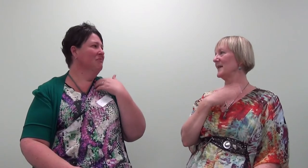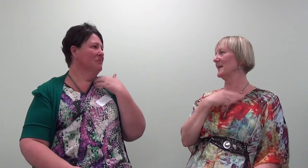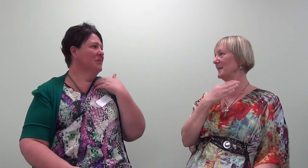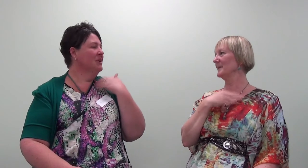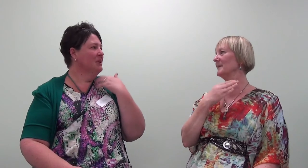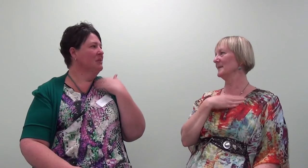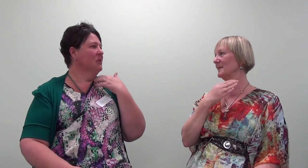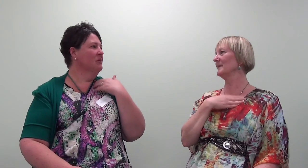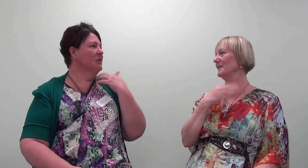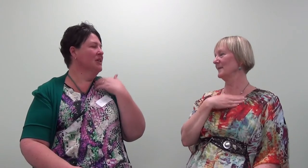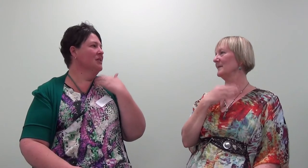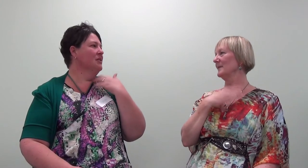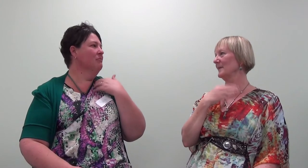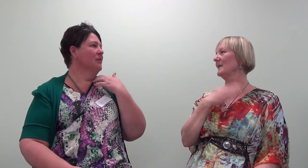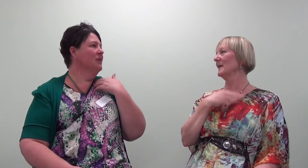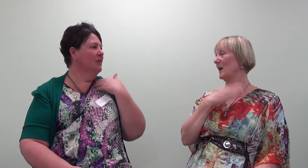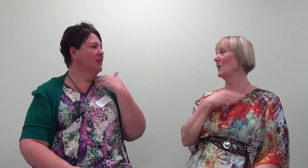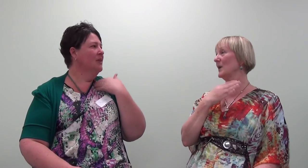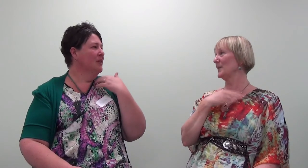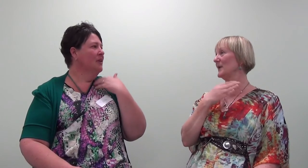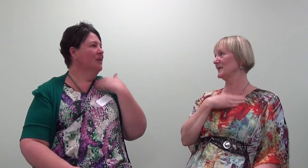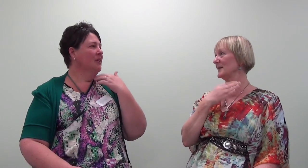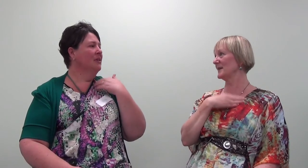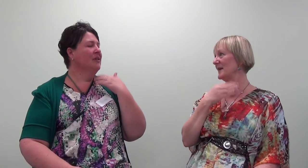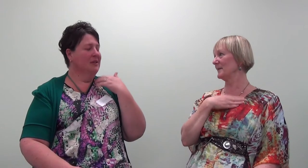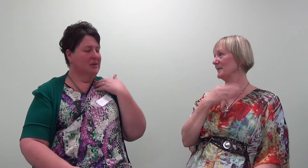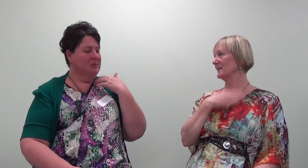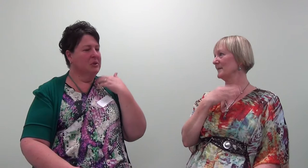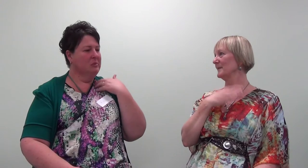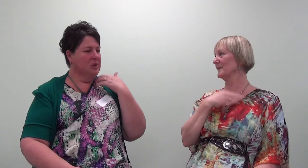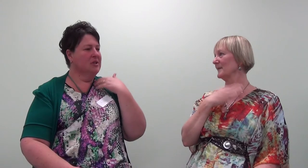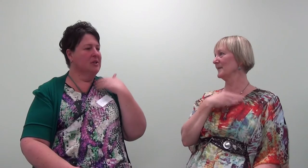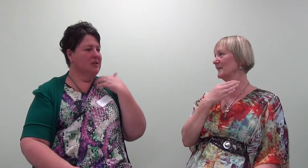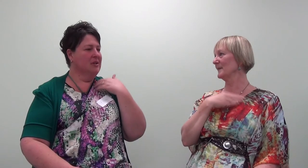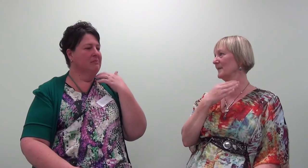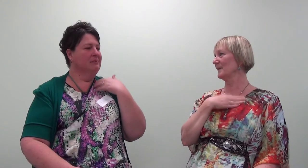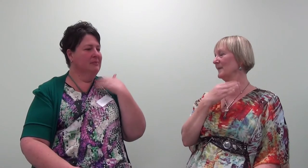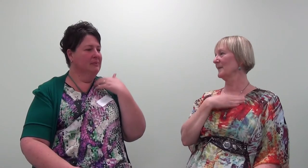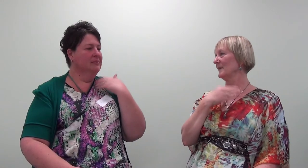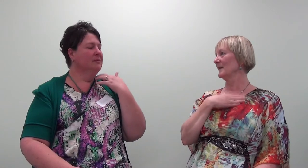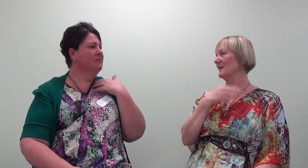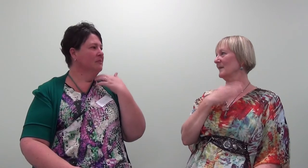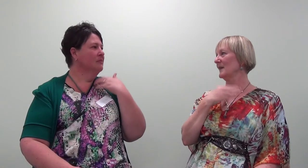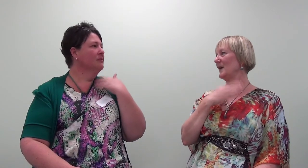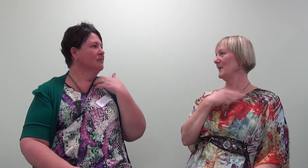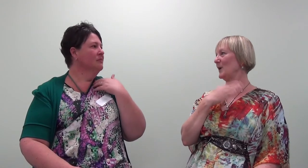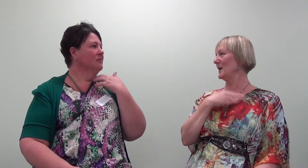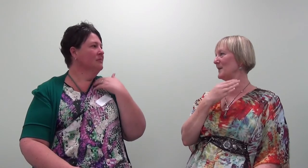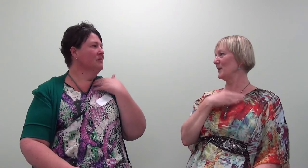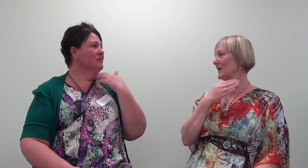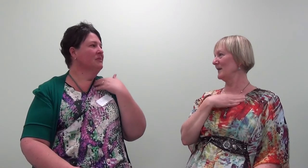them I want to process them I want to process them they don't blow me in my body